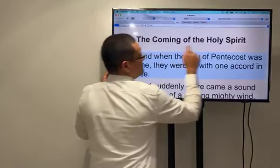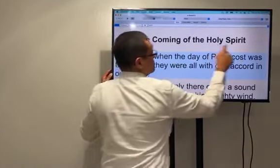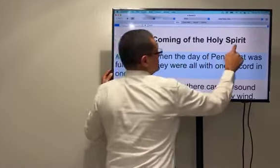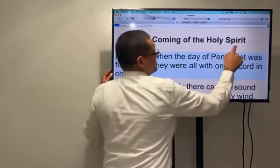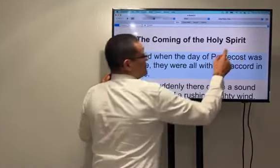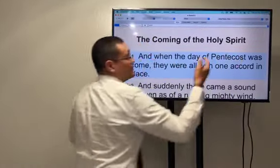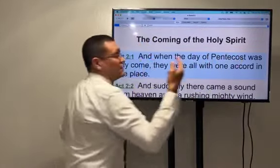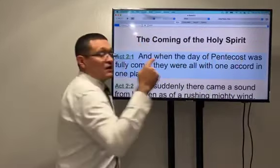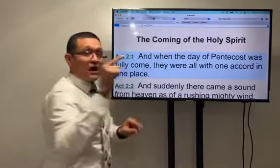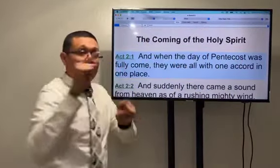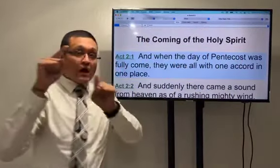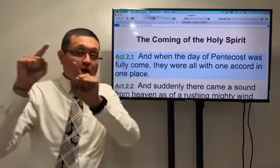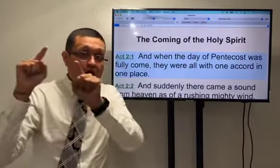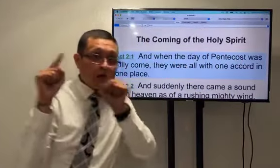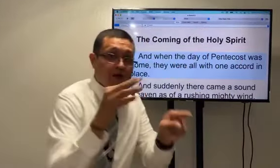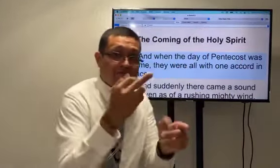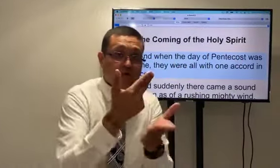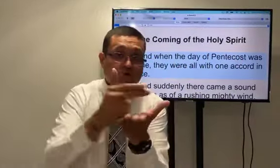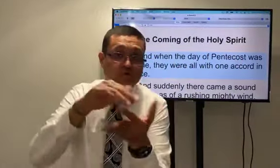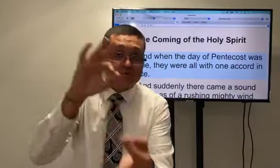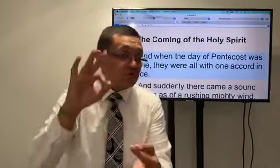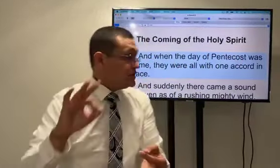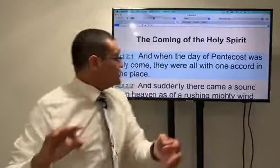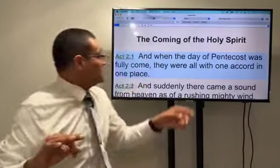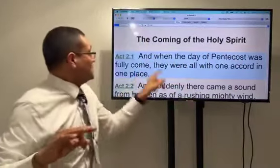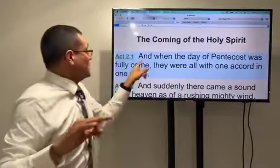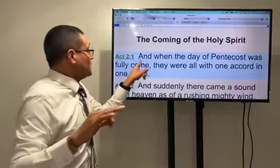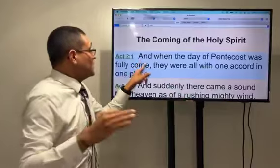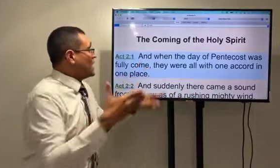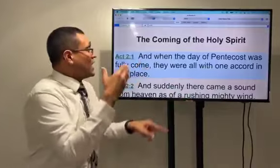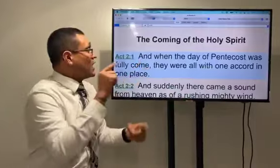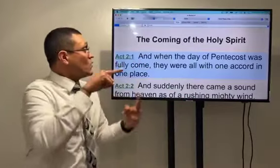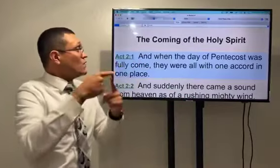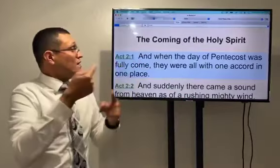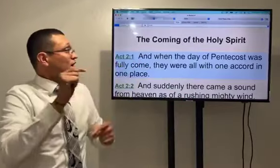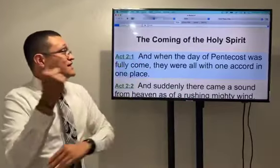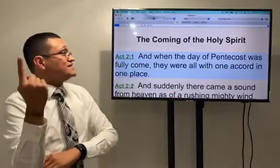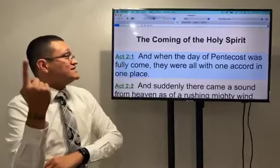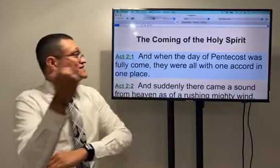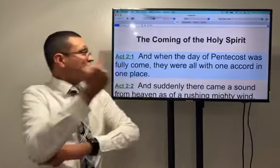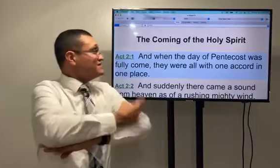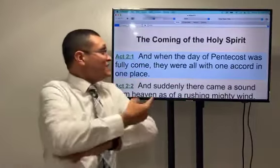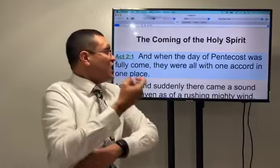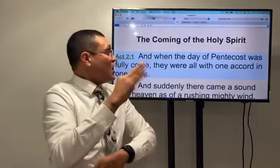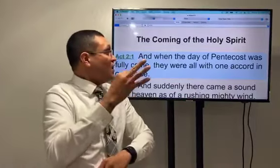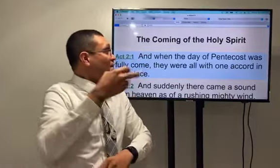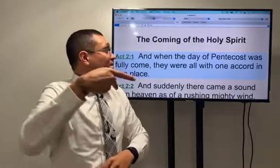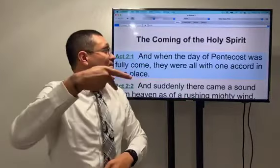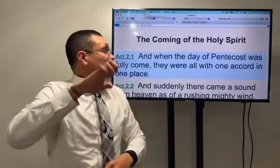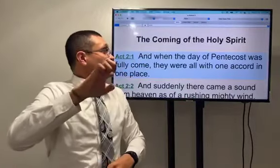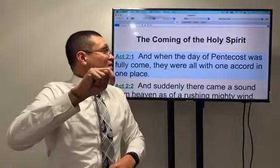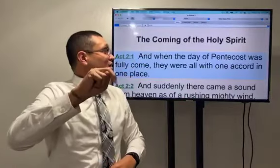and it says coming of the Holy Spirit this is where in Acts 2 and 1 and when the day of Pentecost